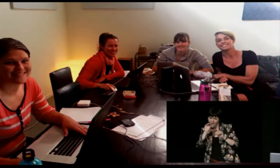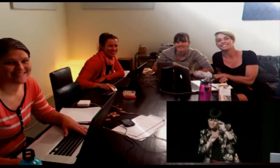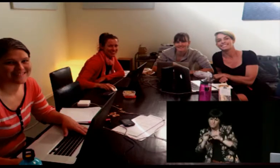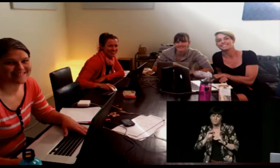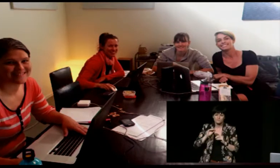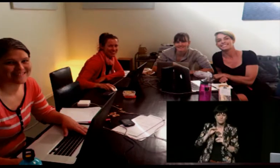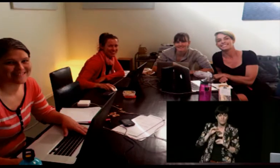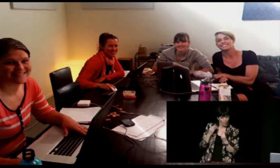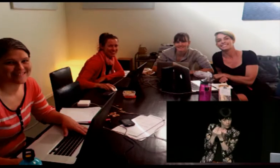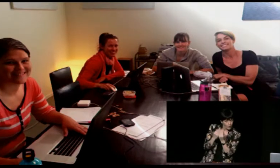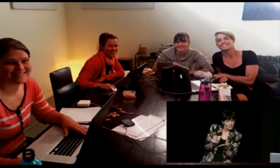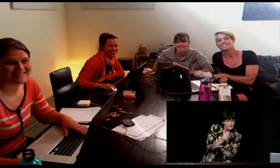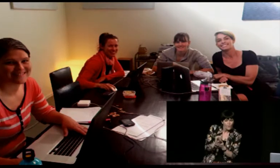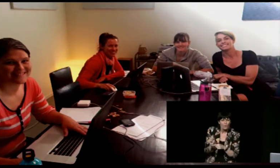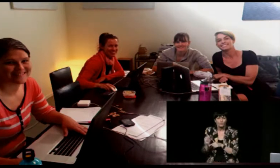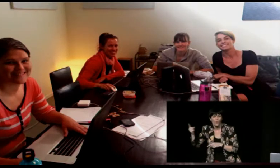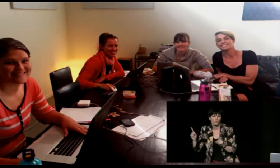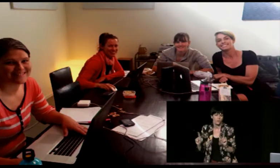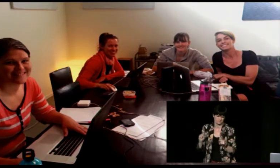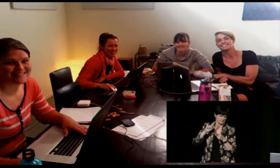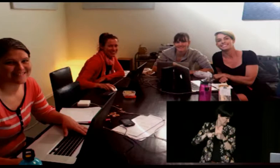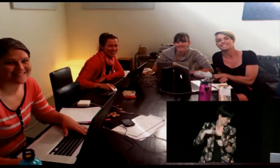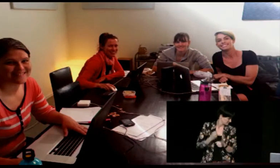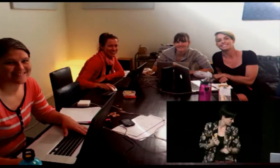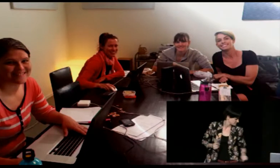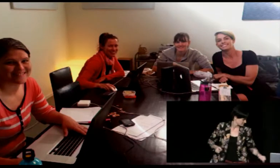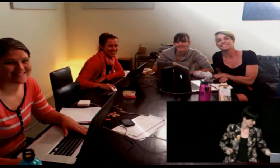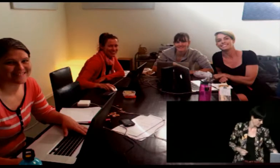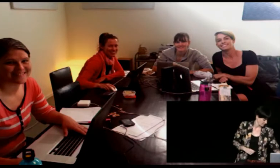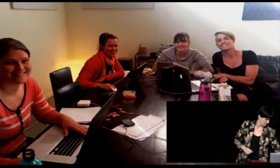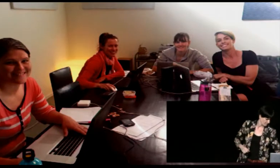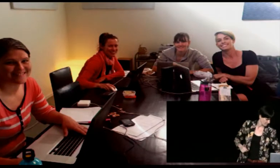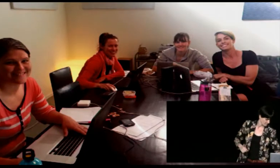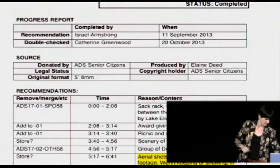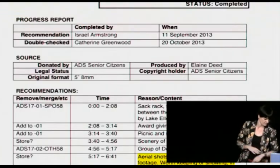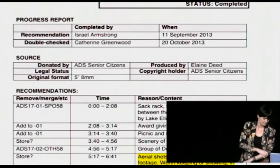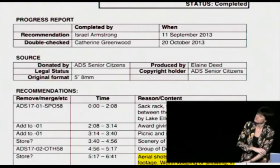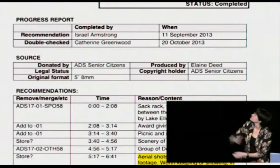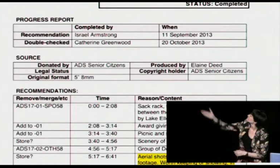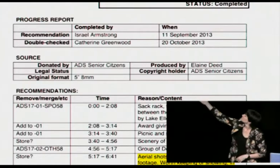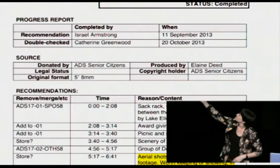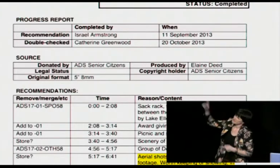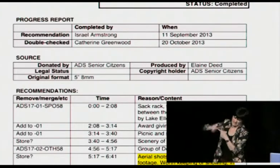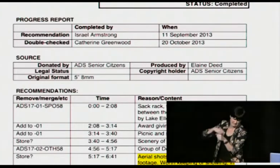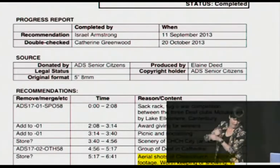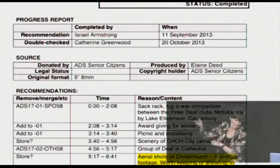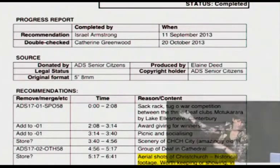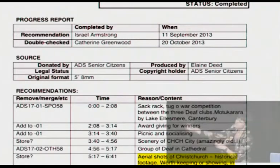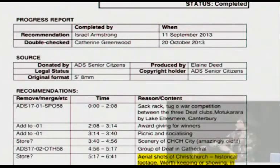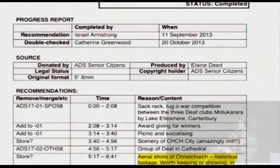was adding sort of time markers so we knew where certain segments began and ended and what those different topics were so this is